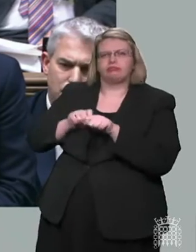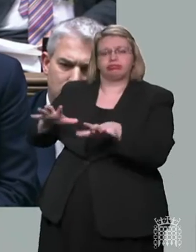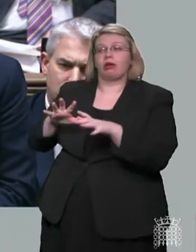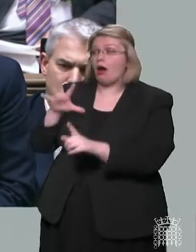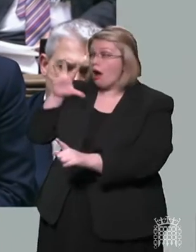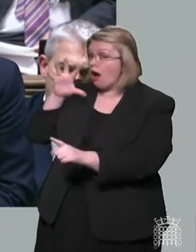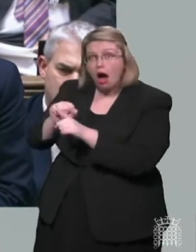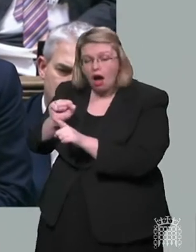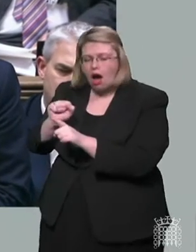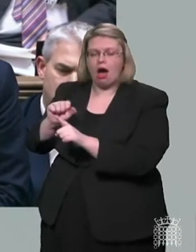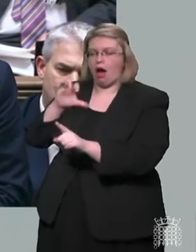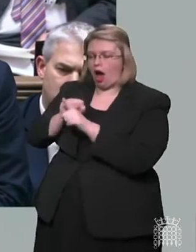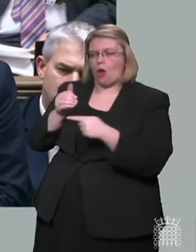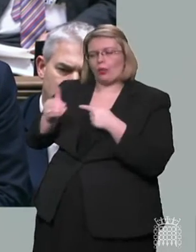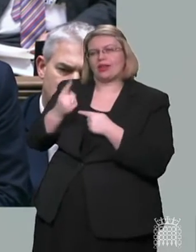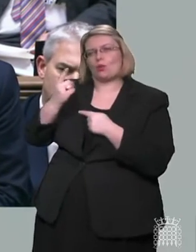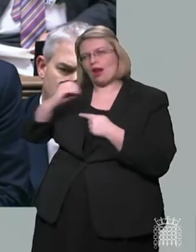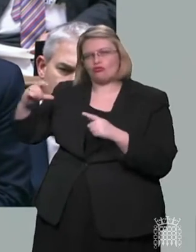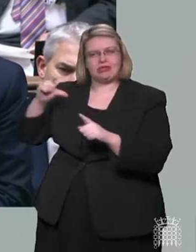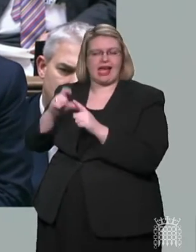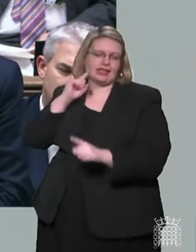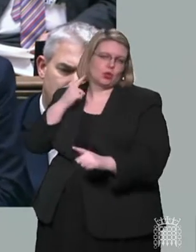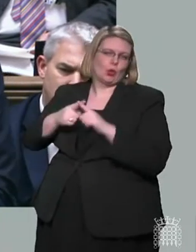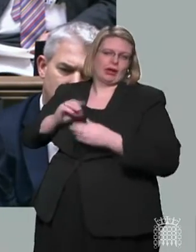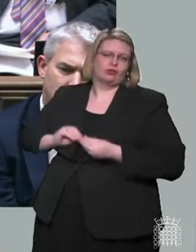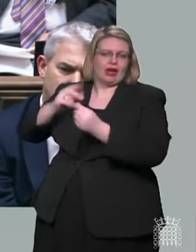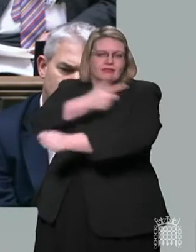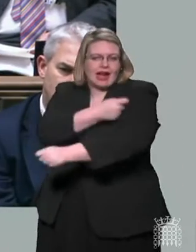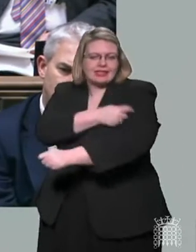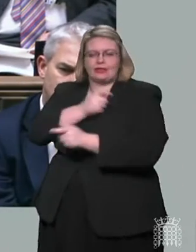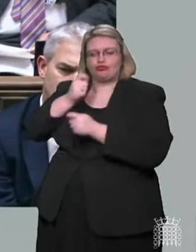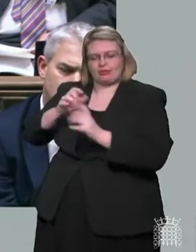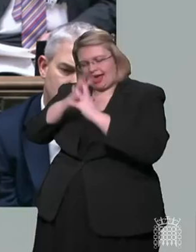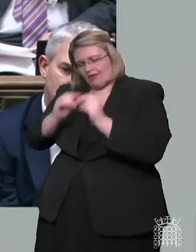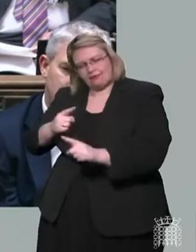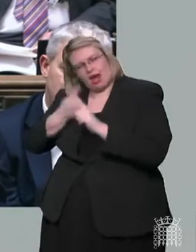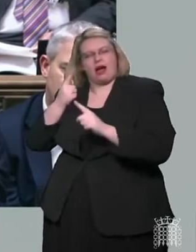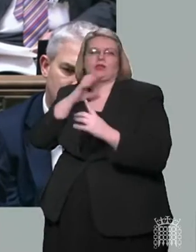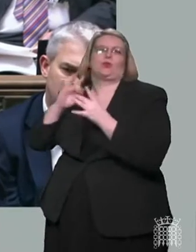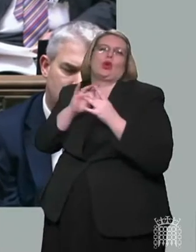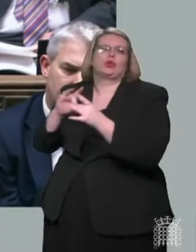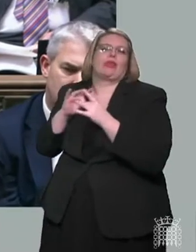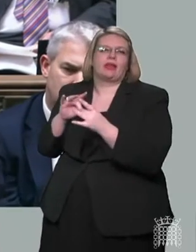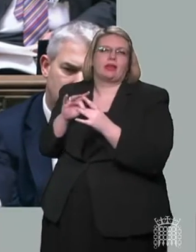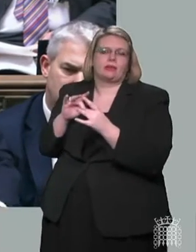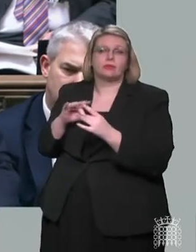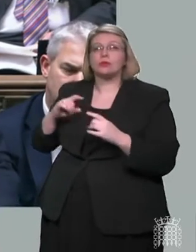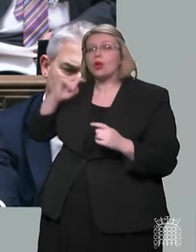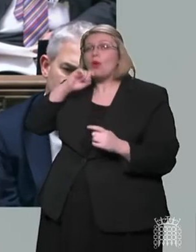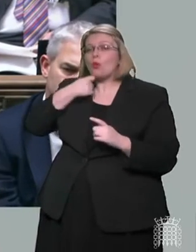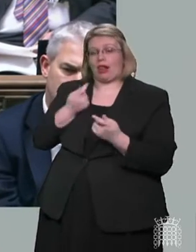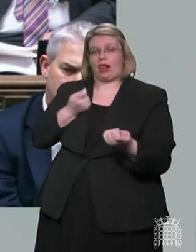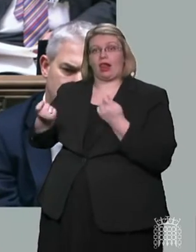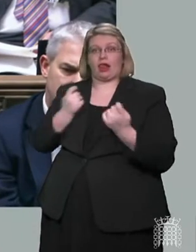days of a future pandemic threat being identified. And we will be hosting a global pandemic preparedness